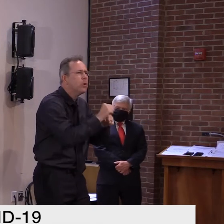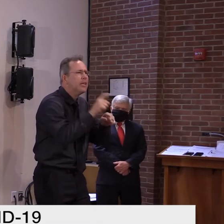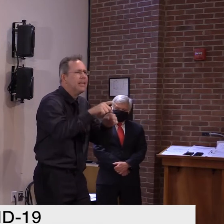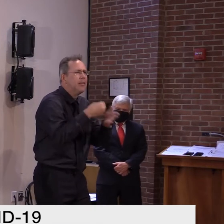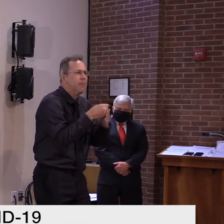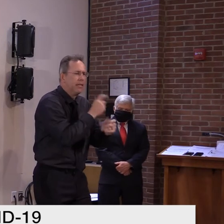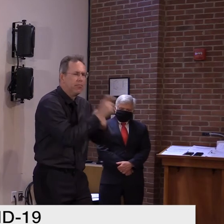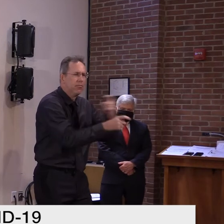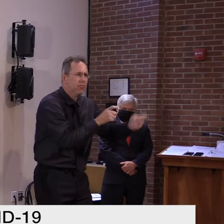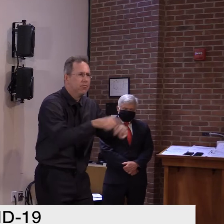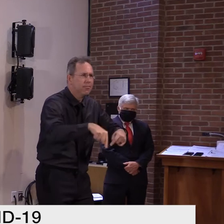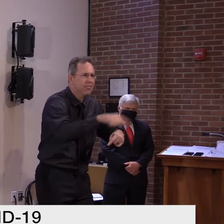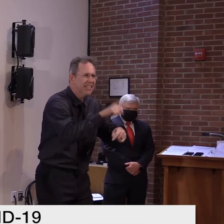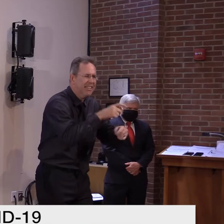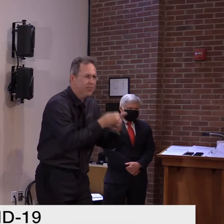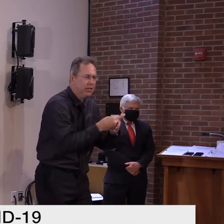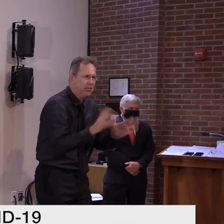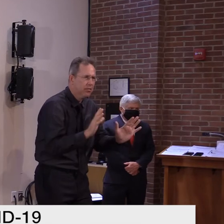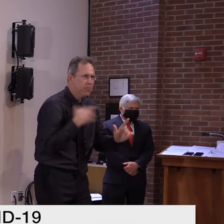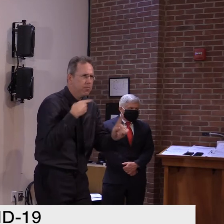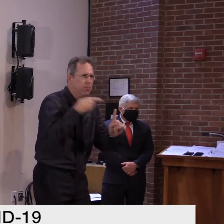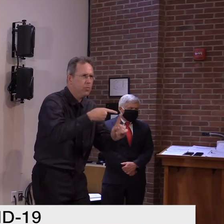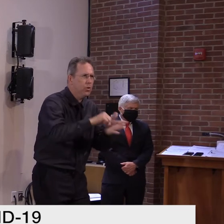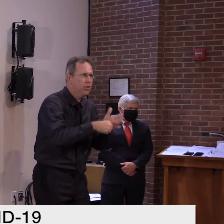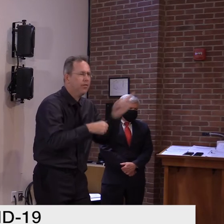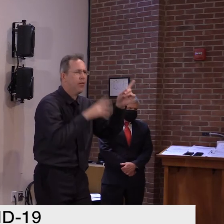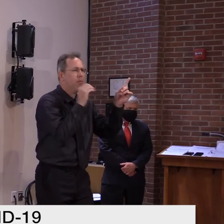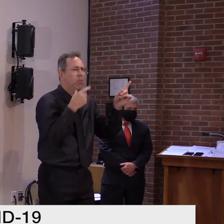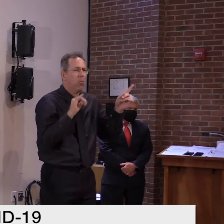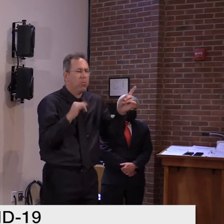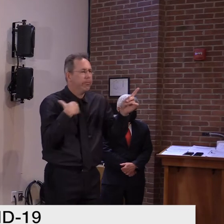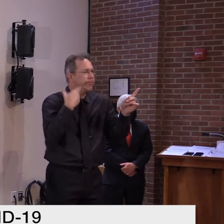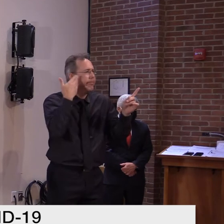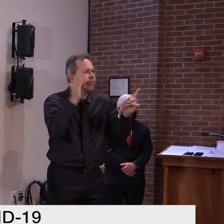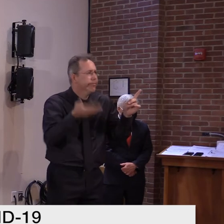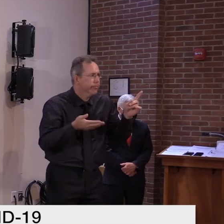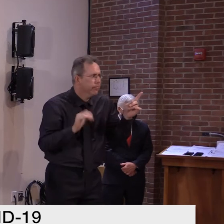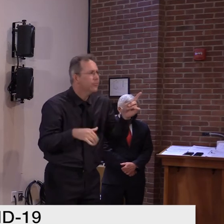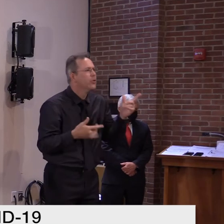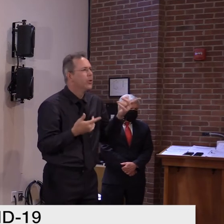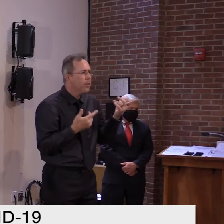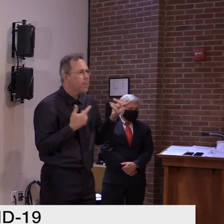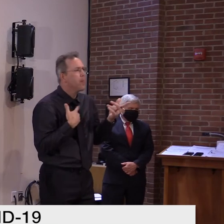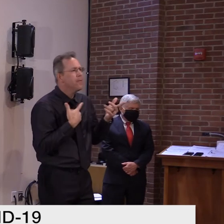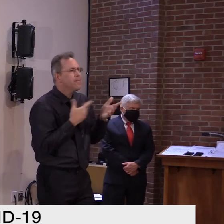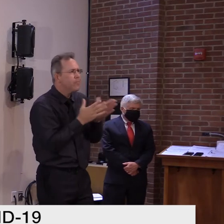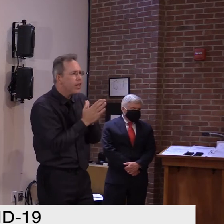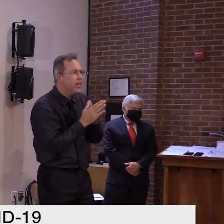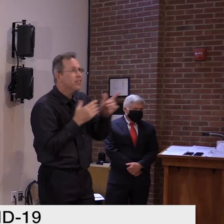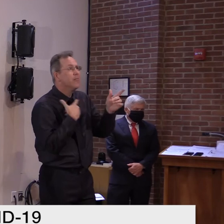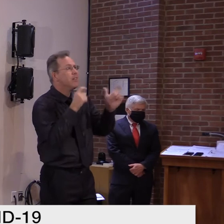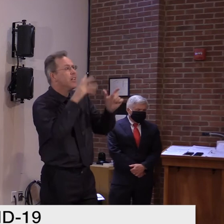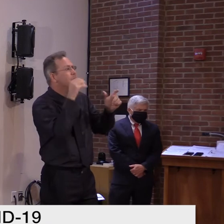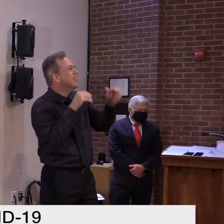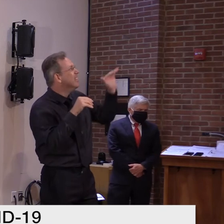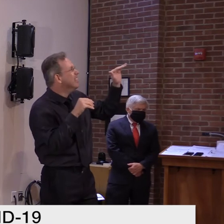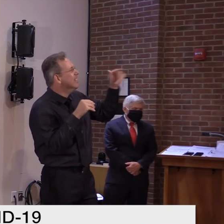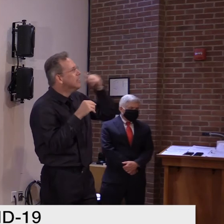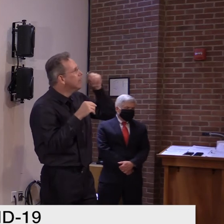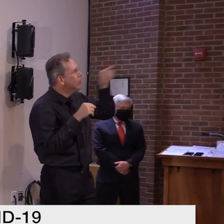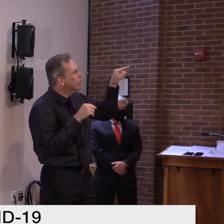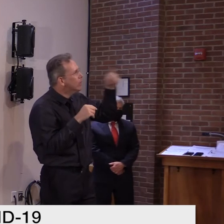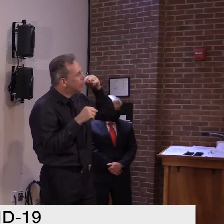asking them to, um, to, uh, come to the aid of their employees. This money's available. Uh, we have some,